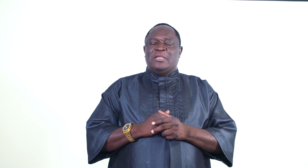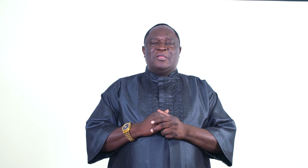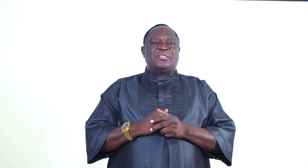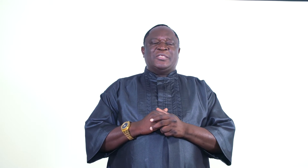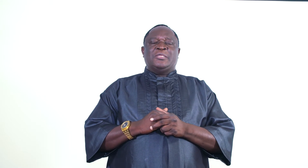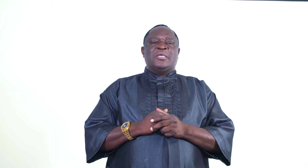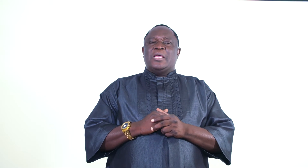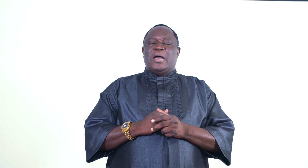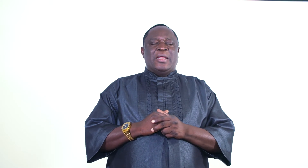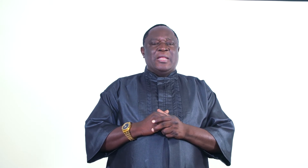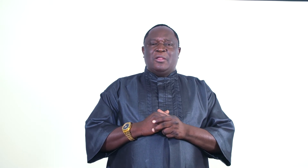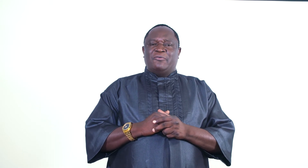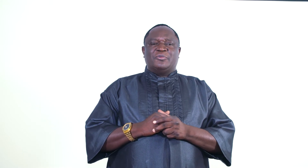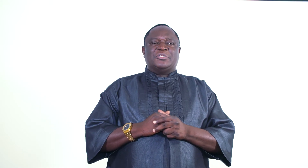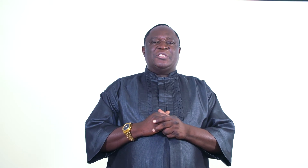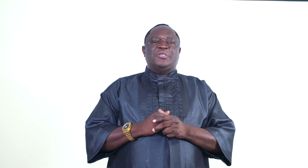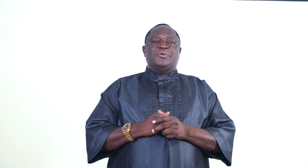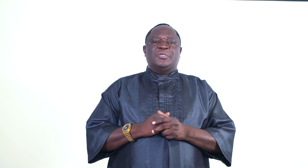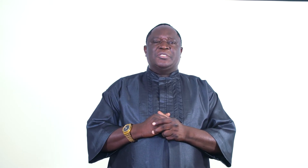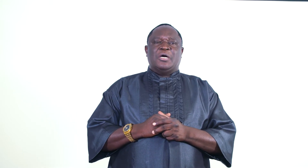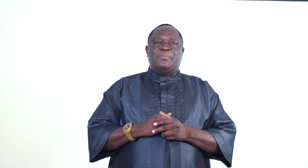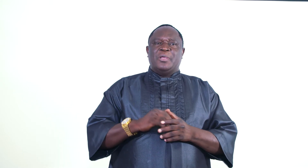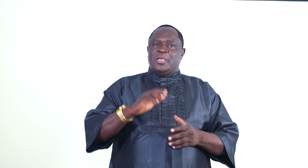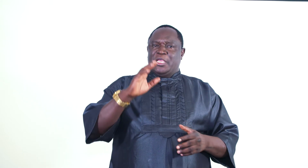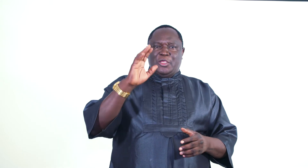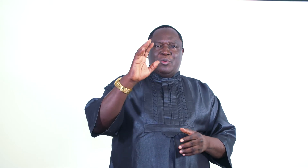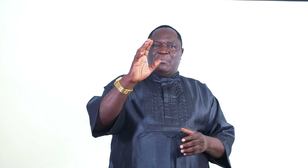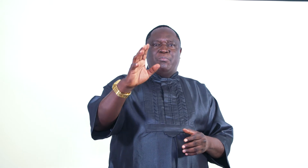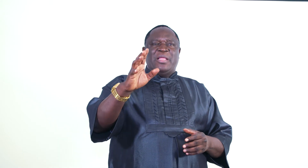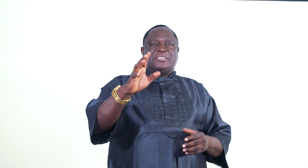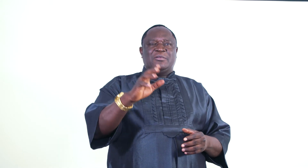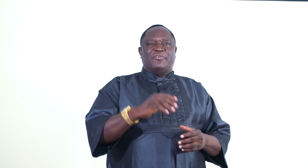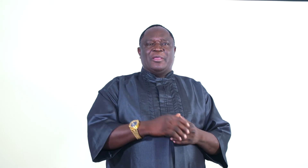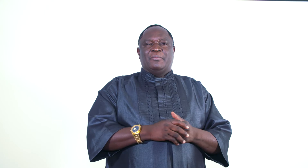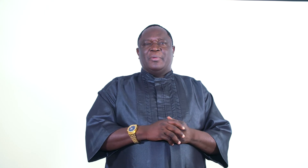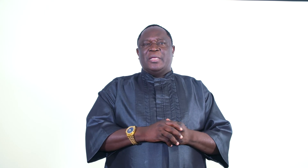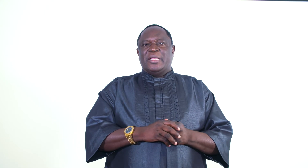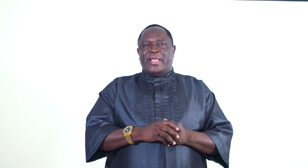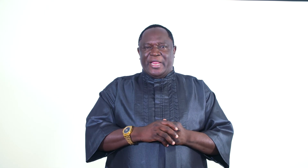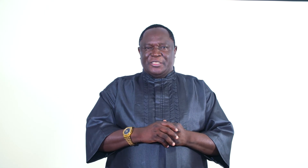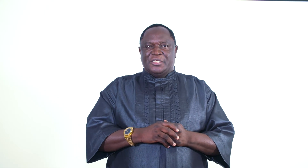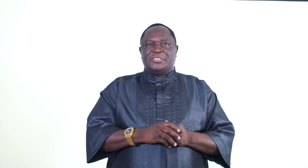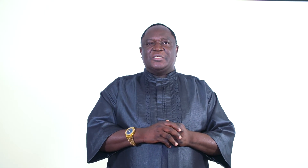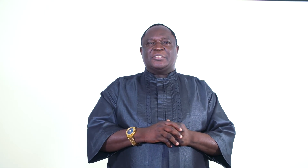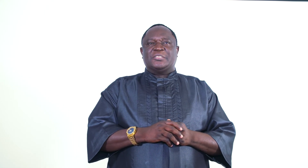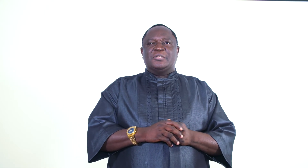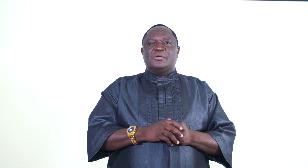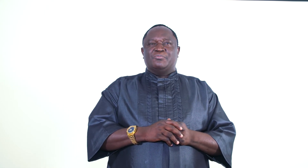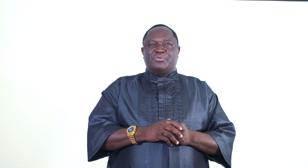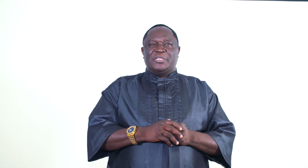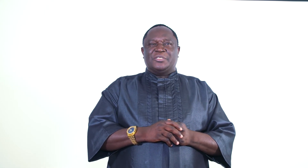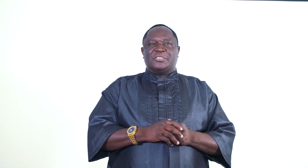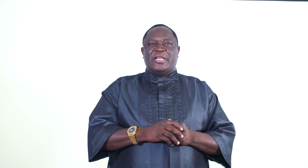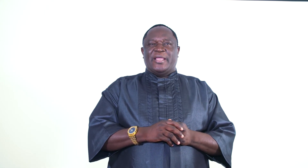will see, and I love to see you on top. You are blessed of Him. In Jesus' precious name.